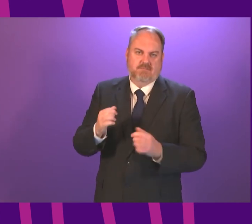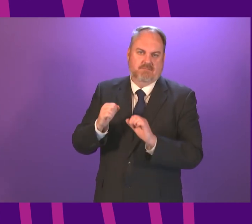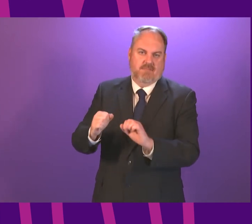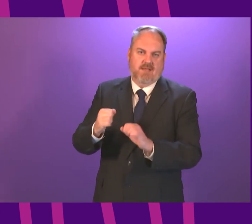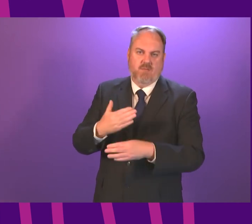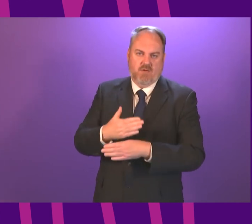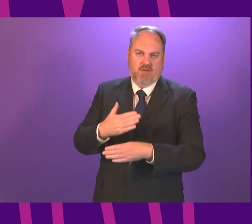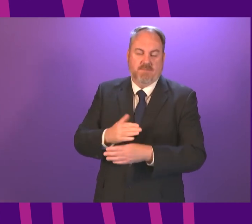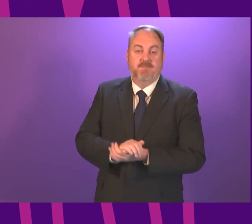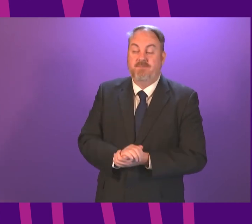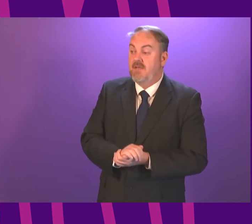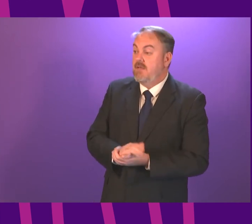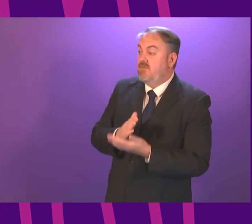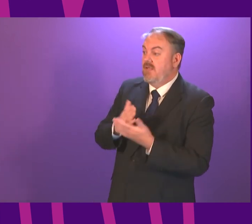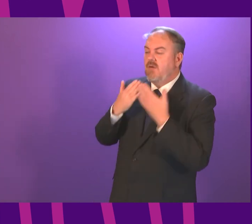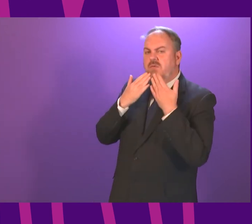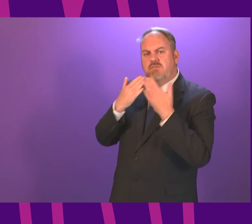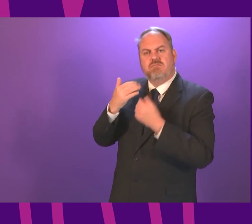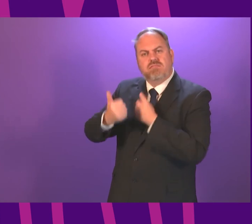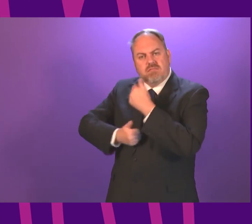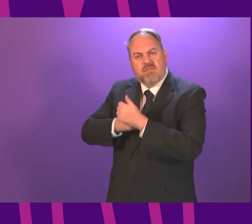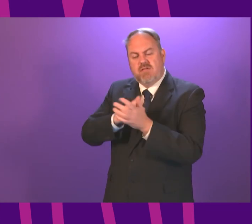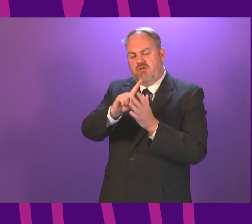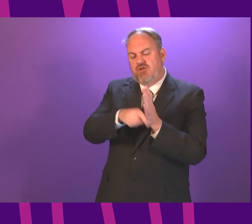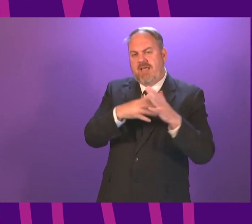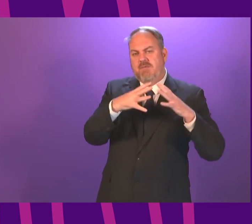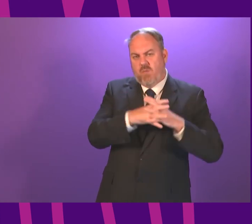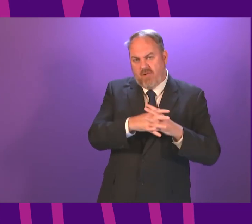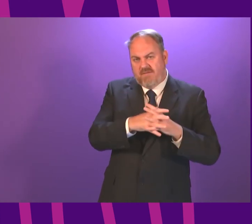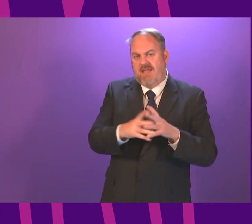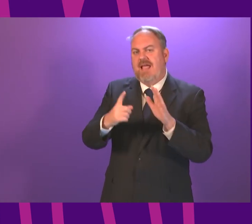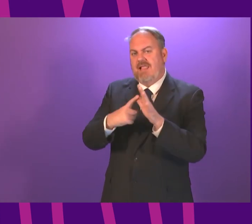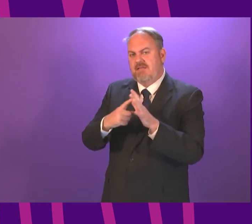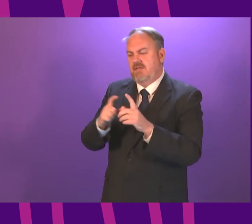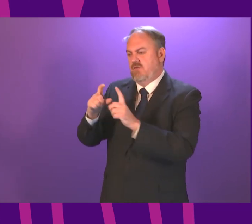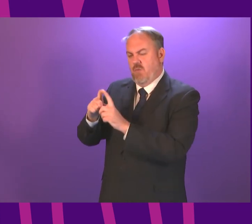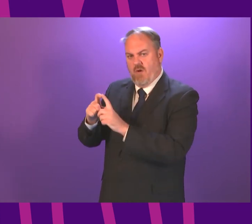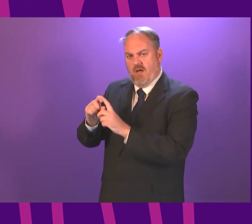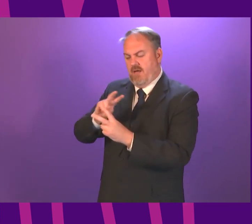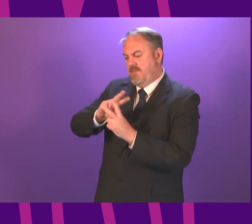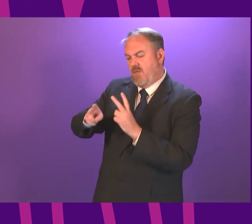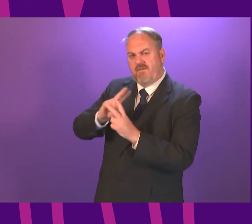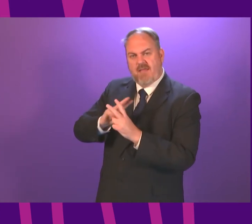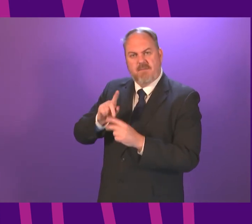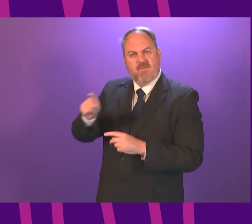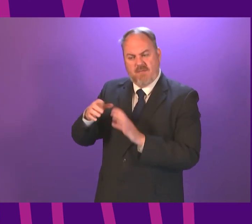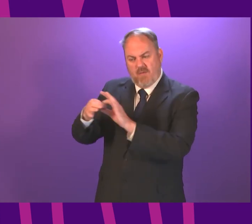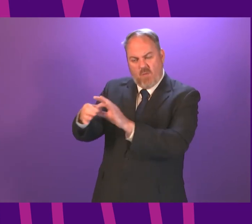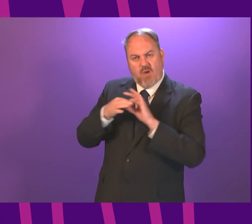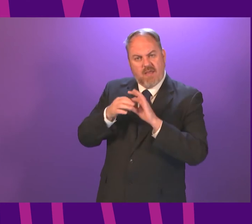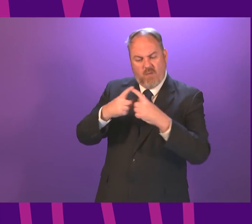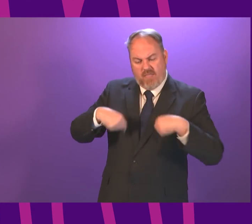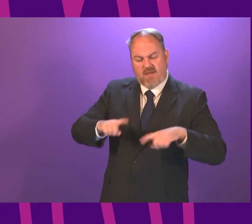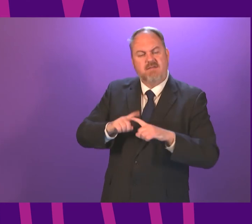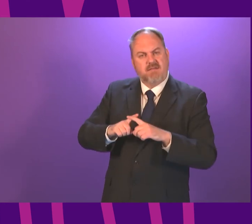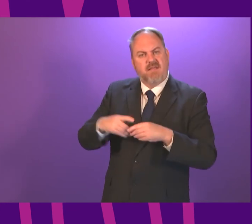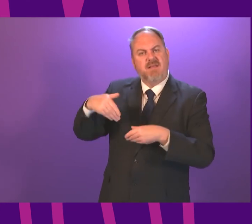Thank you. Can I also pay tribute to James Wolfe and Alison Di Rolo for their service but also for their willingness to engage particularly with those of us who have